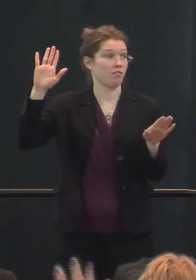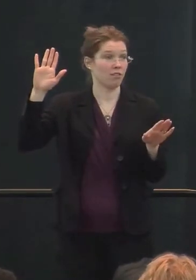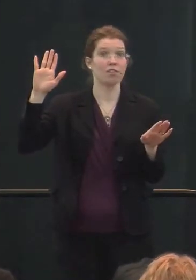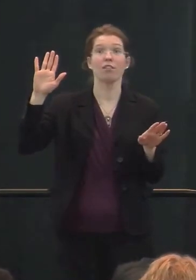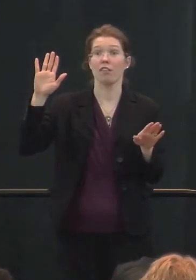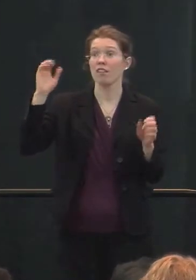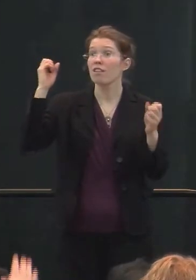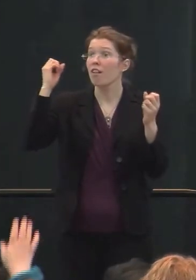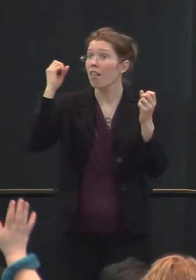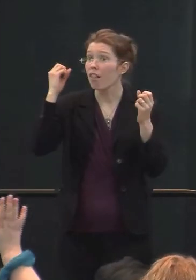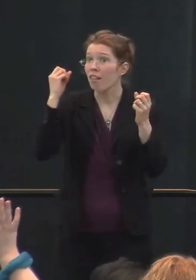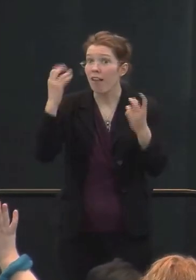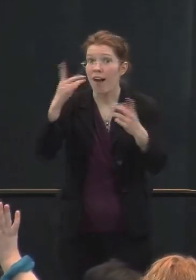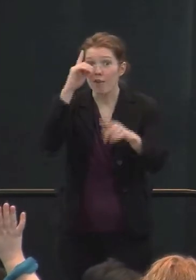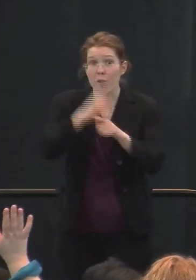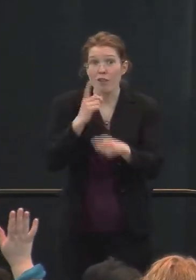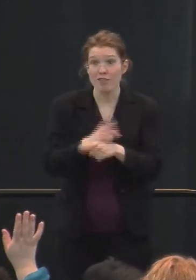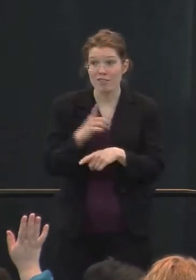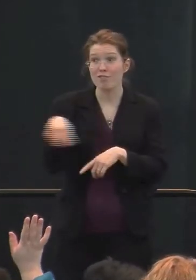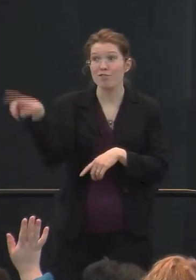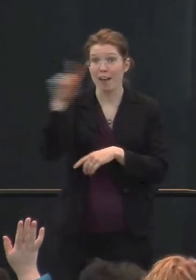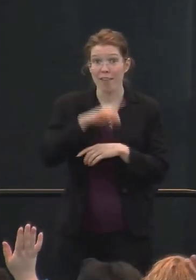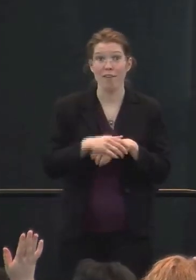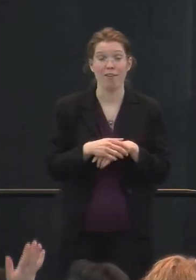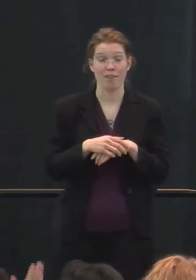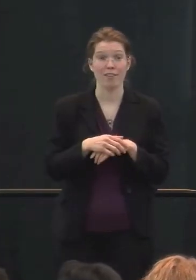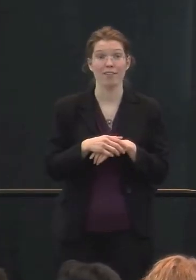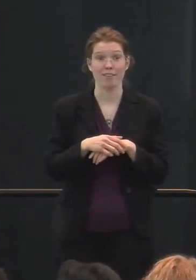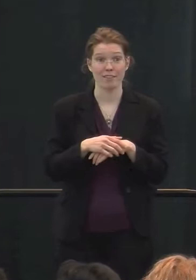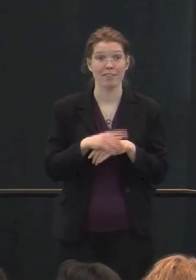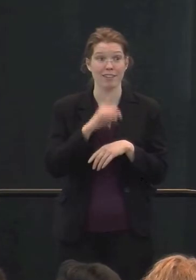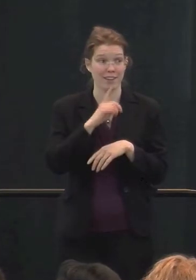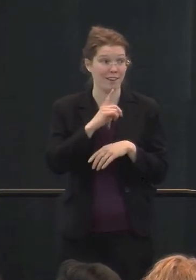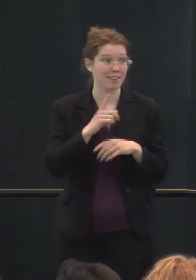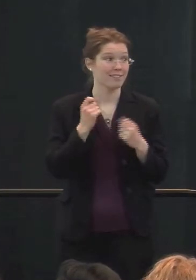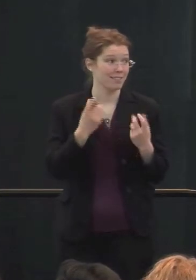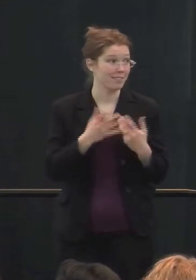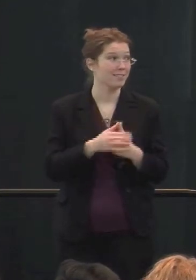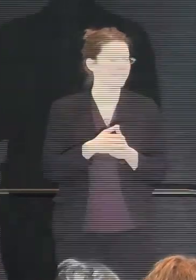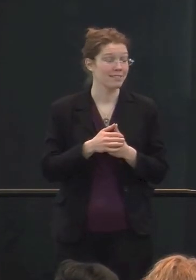That's a lot of brothers and sisters out there. it is. Yes, it is.